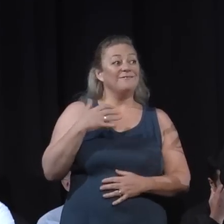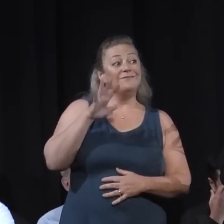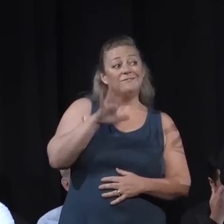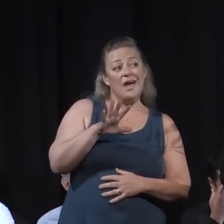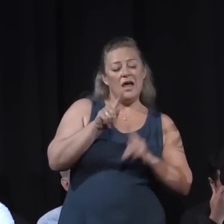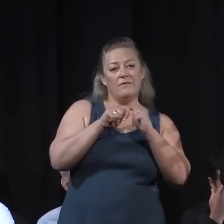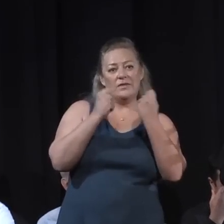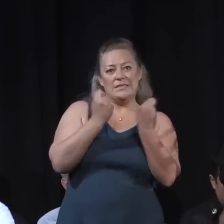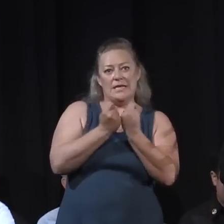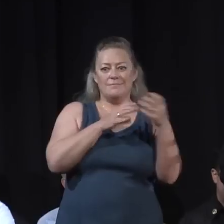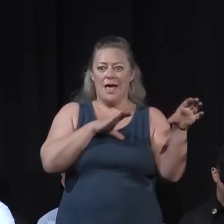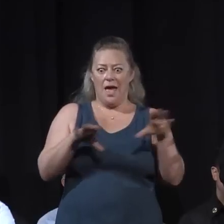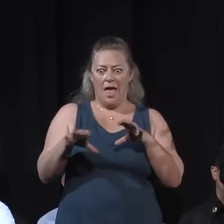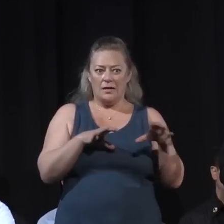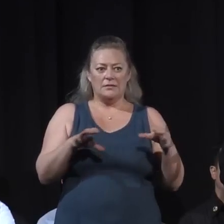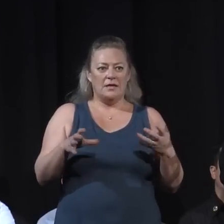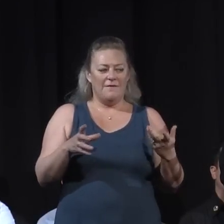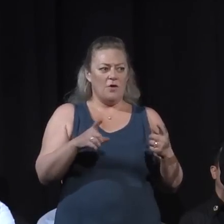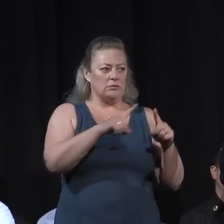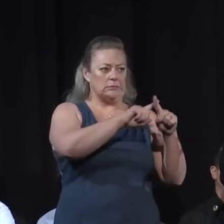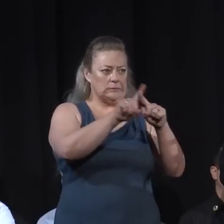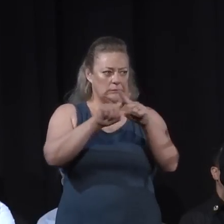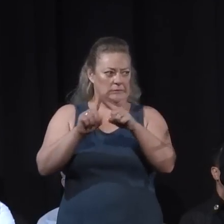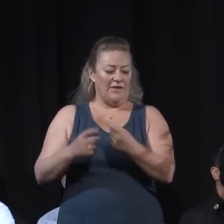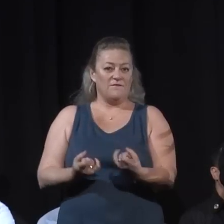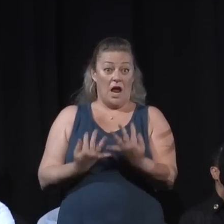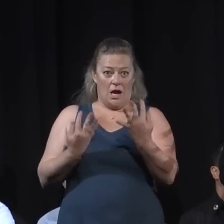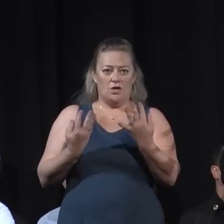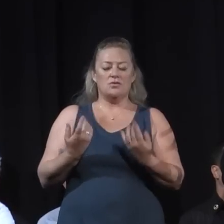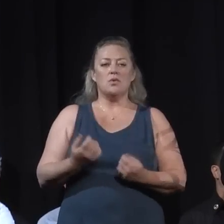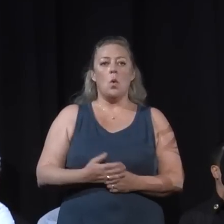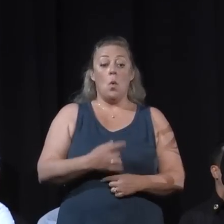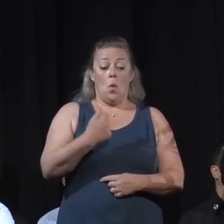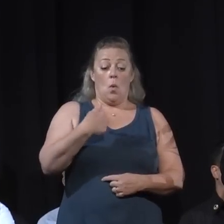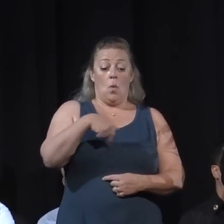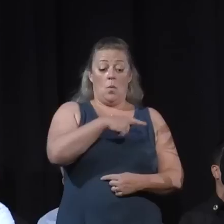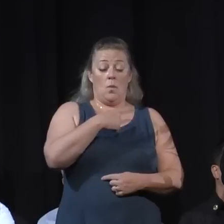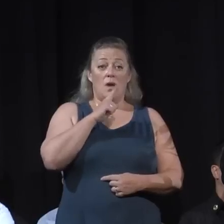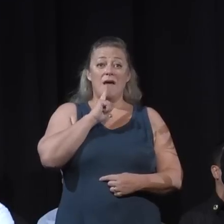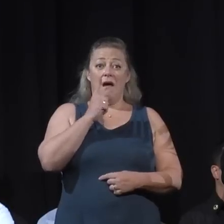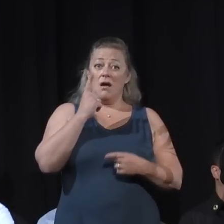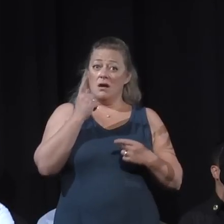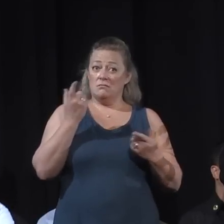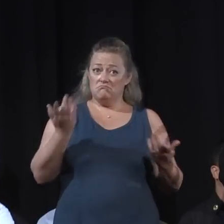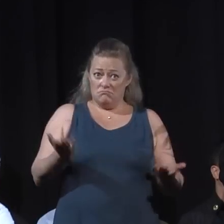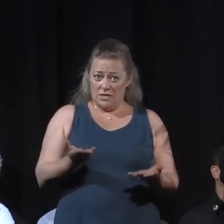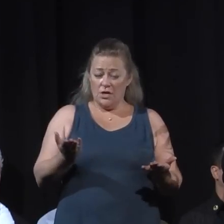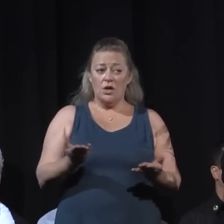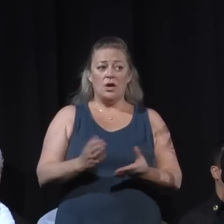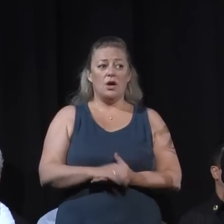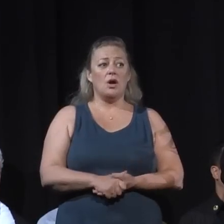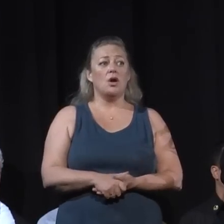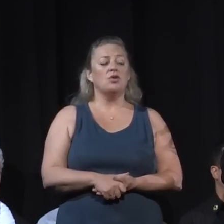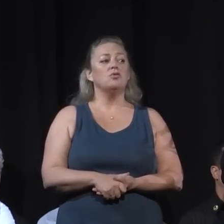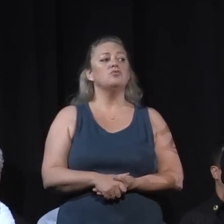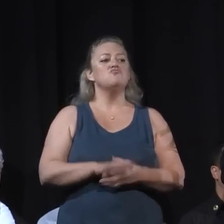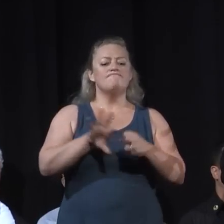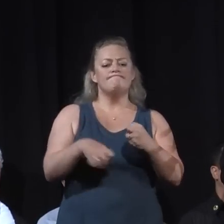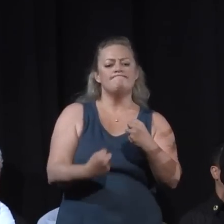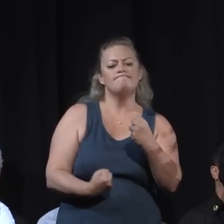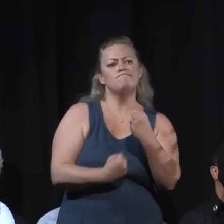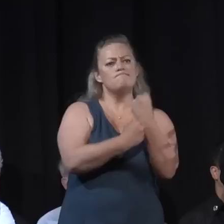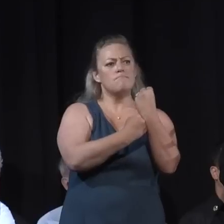on various fires. So we are here, as Chief and I have said, to prop up our partners.